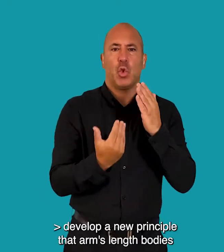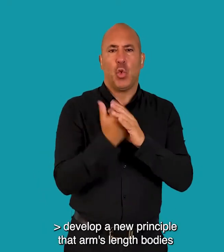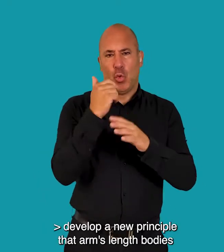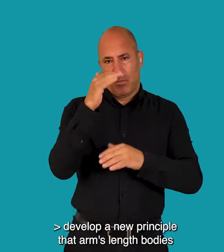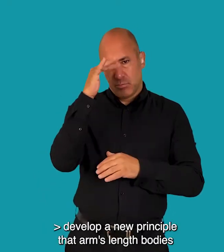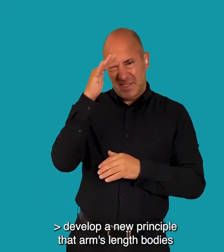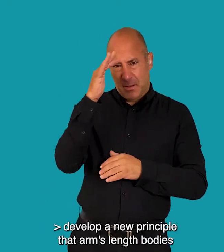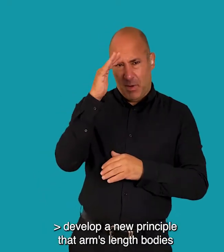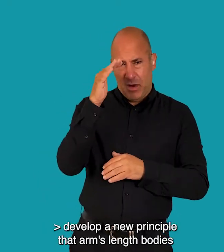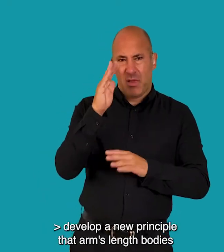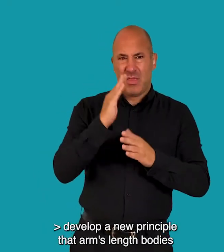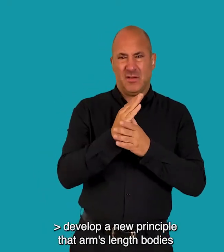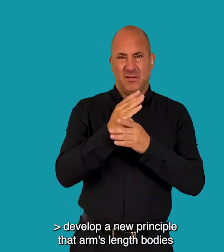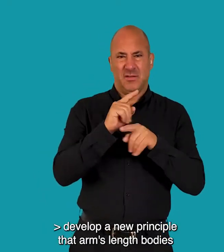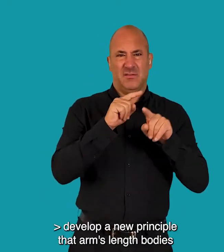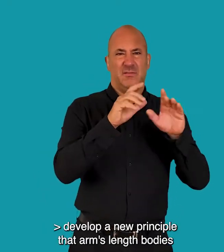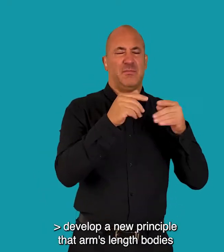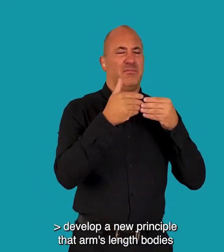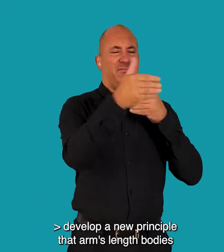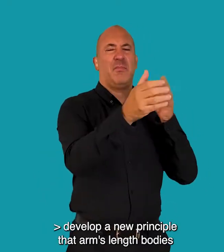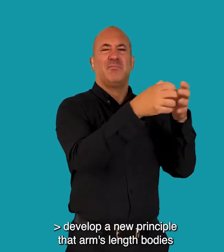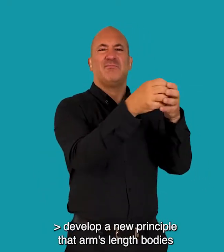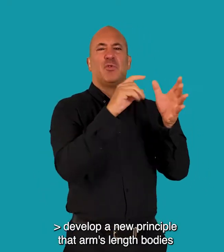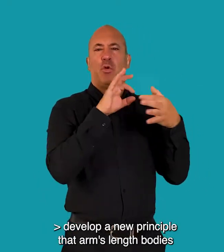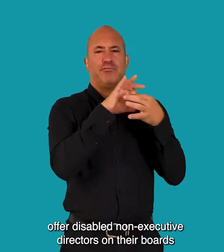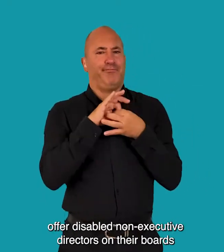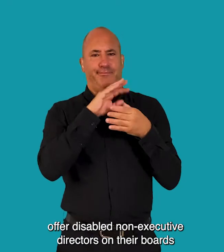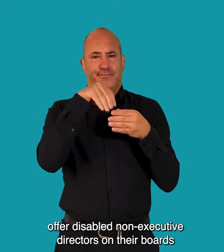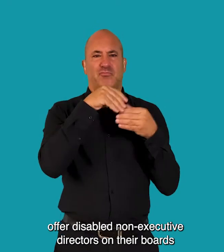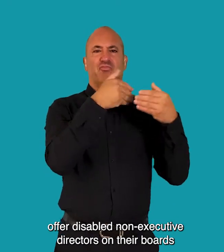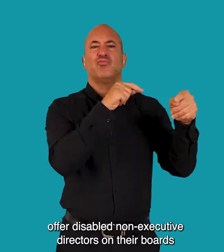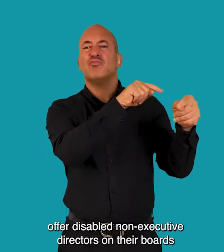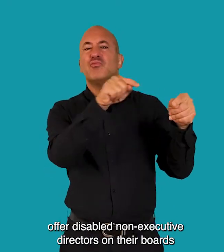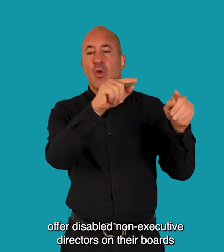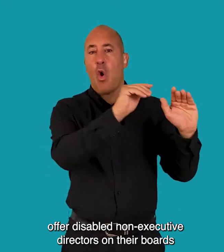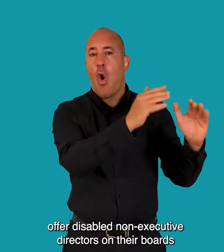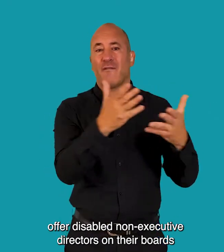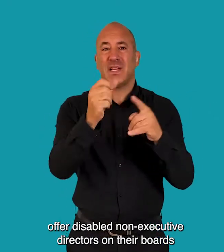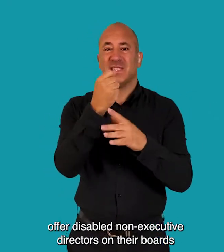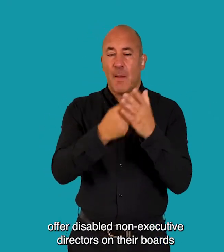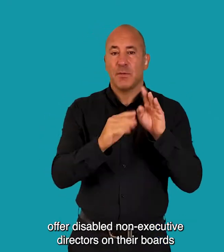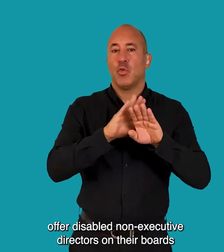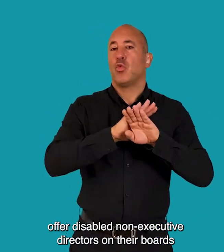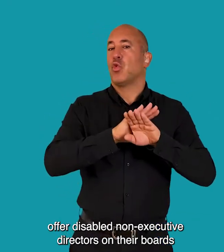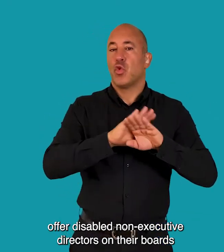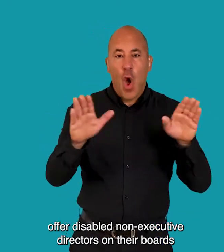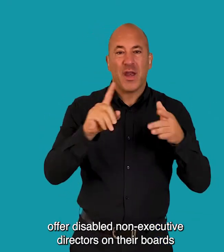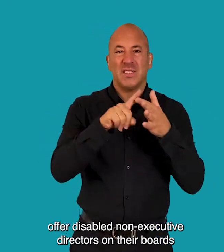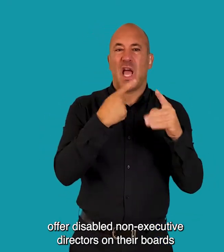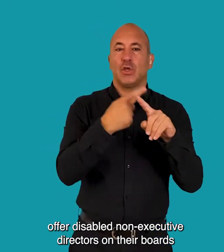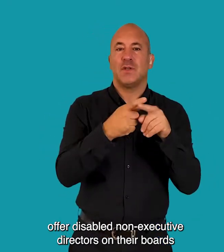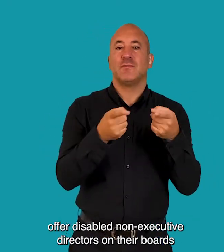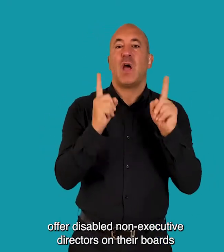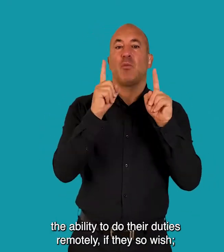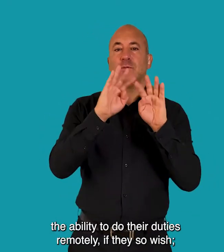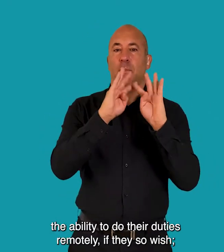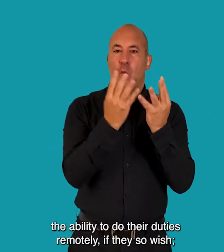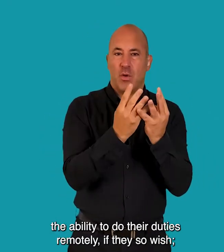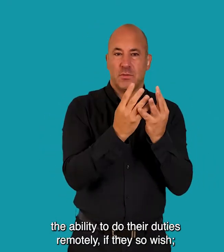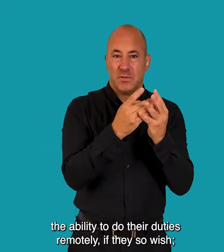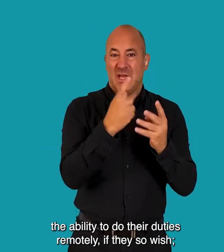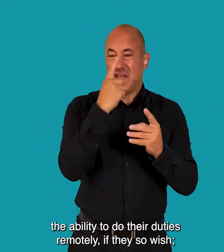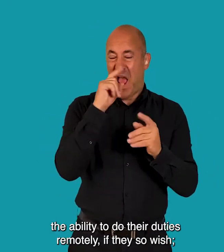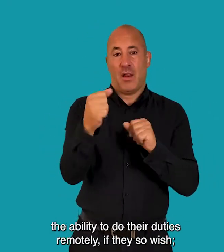Develop a new principle that arms-length bodies offer disabled non-executive directors on their boards the